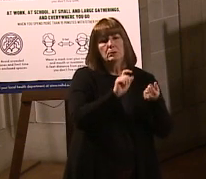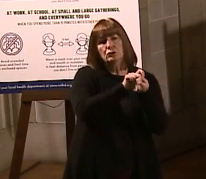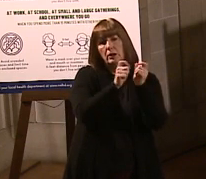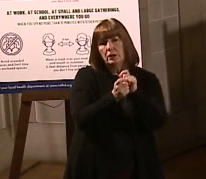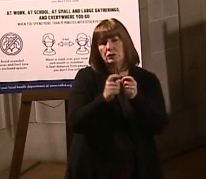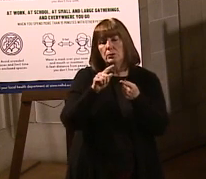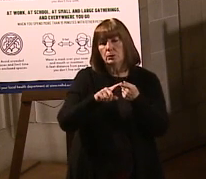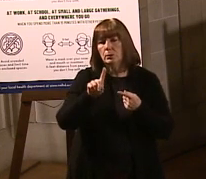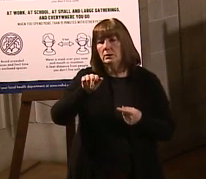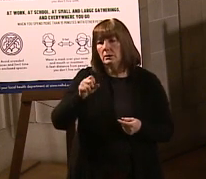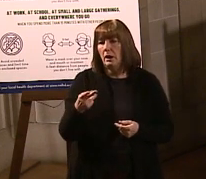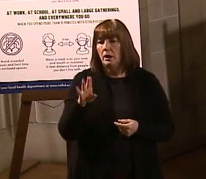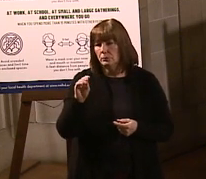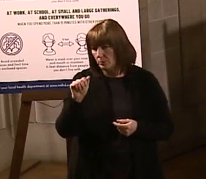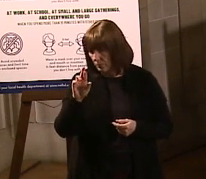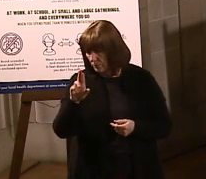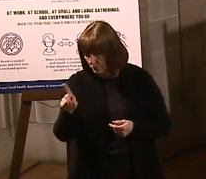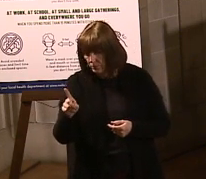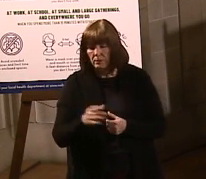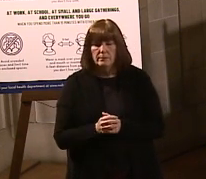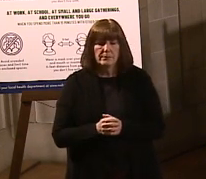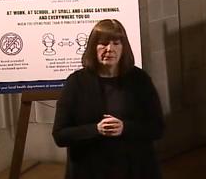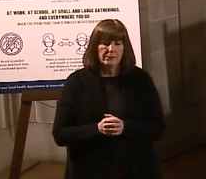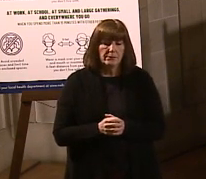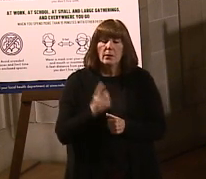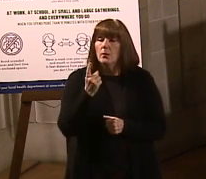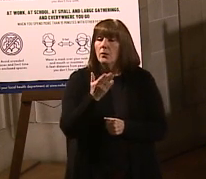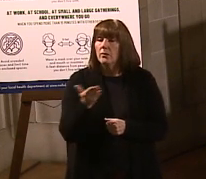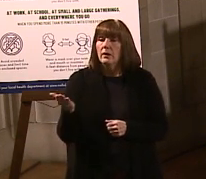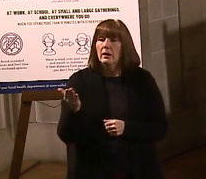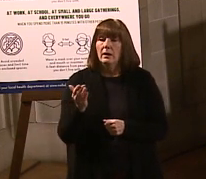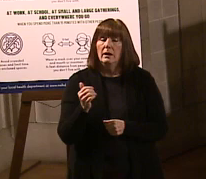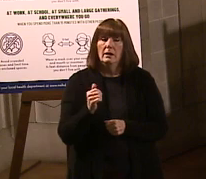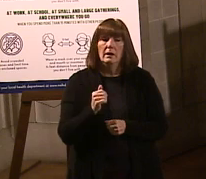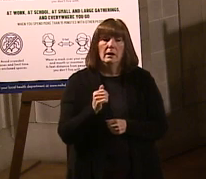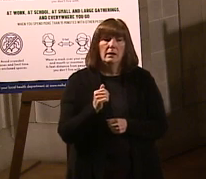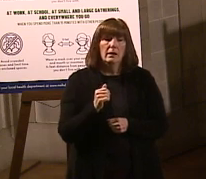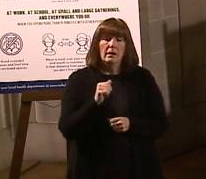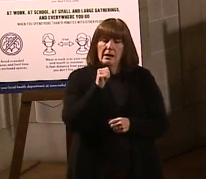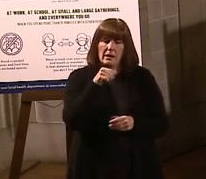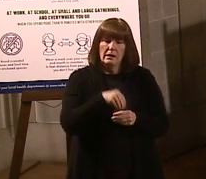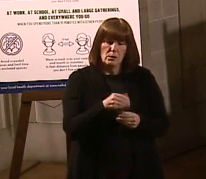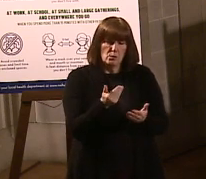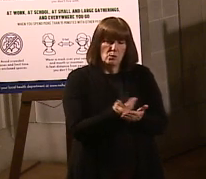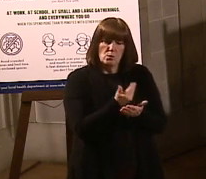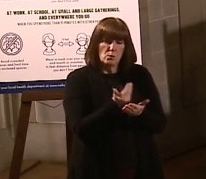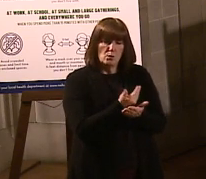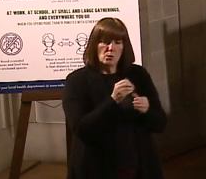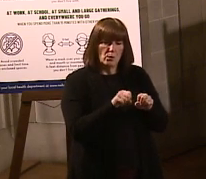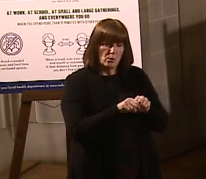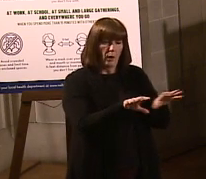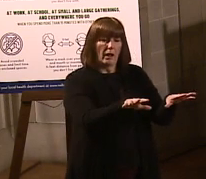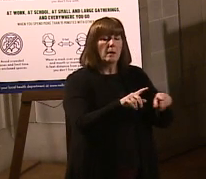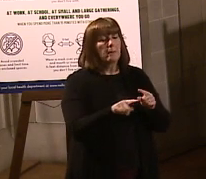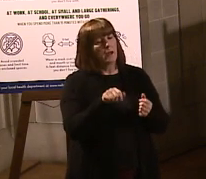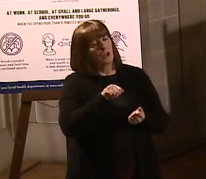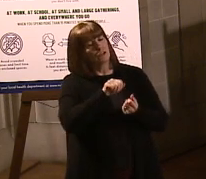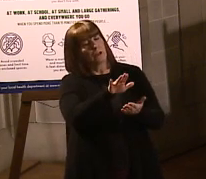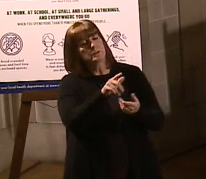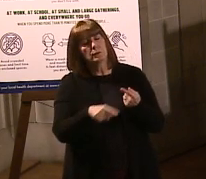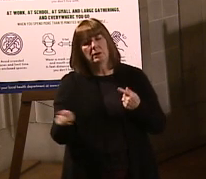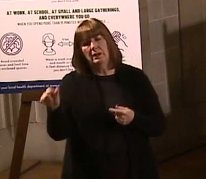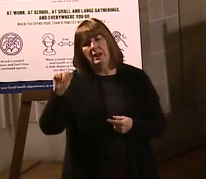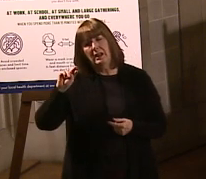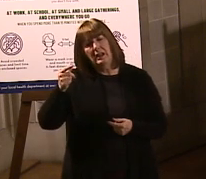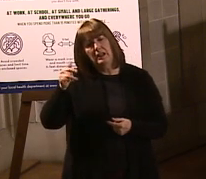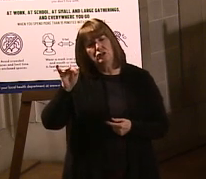dashboard. One of the things that are not going to be in these new rollouts, but that we are looking to do is to address kind of what Angie was talking